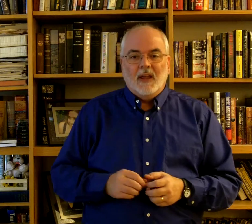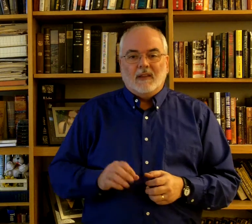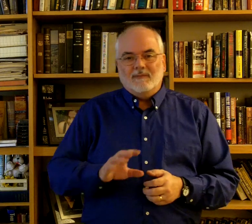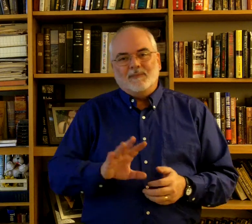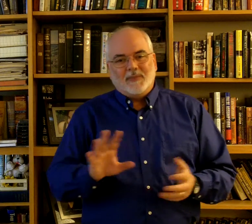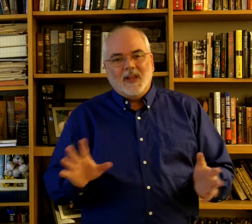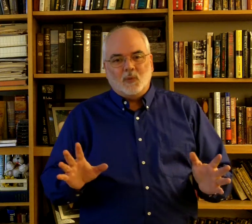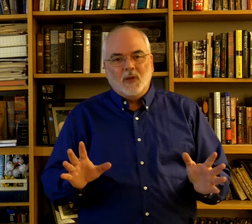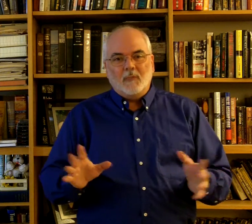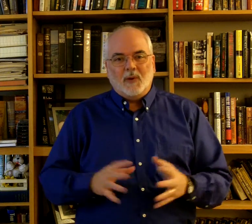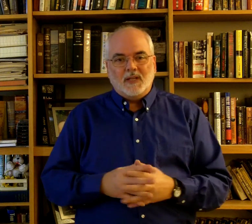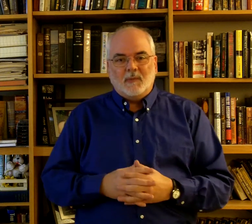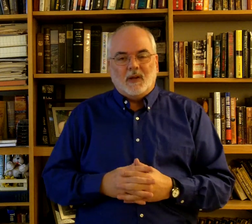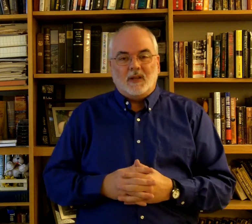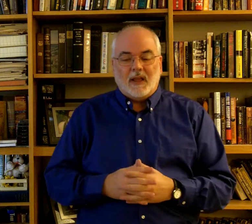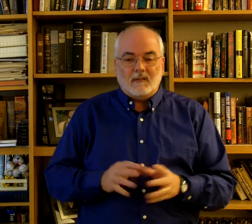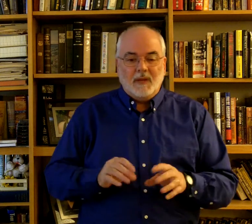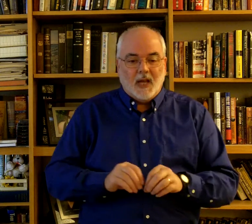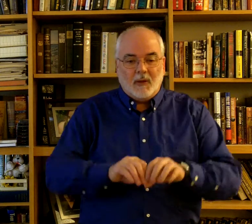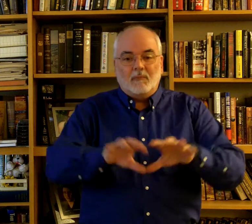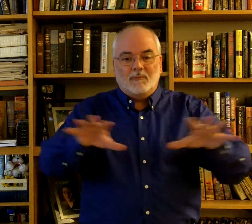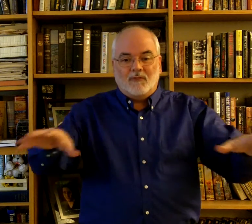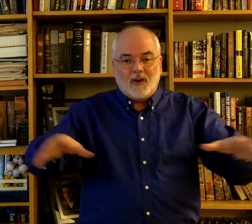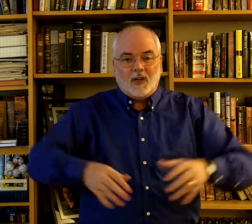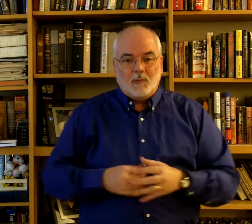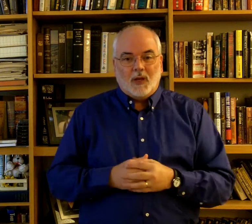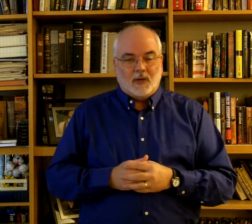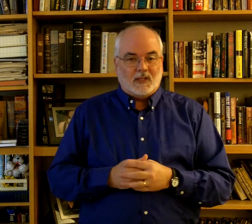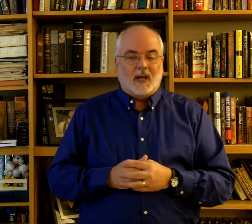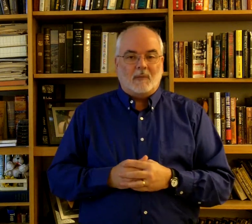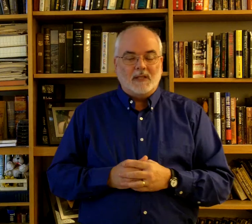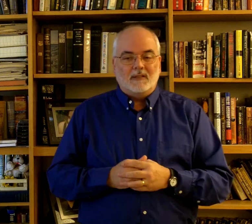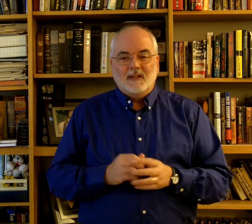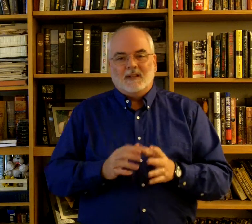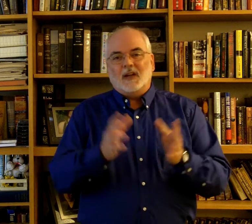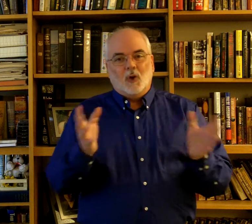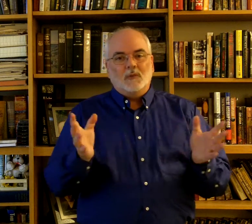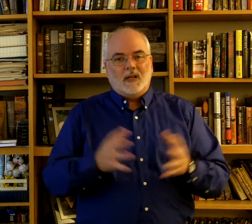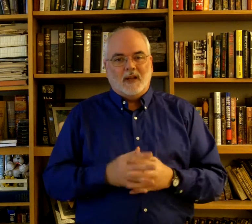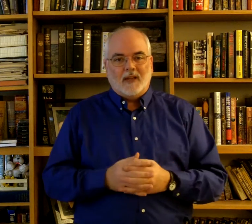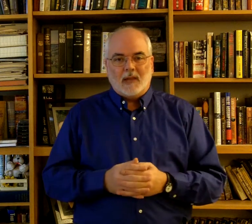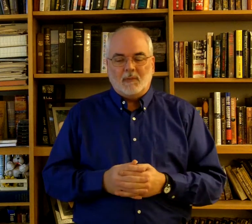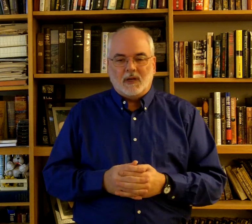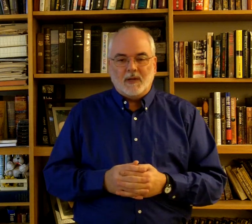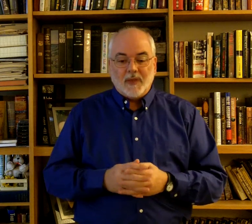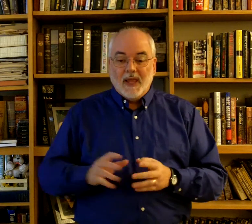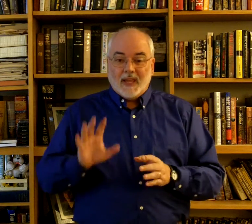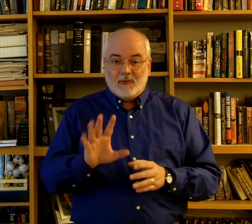it's really pretty simple. And, that's becoming fairly ubiquitous. A lot of places, a lot of homes now have that capability. If